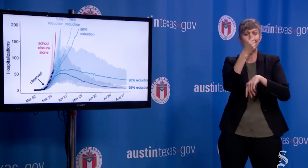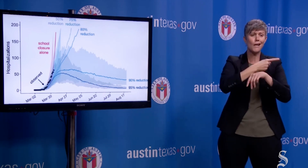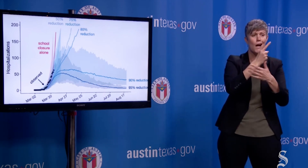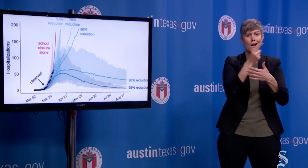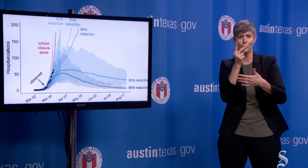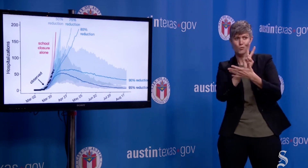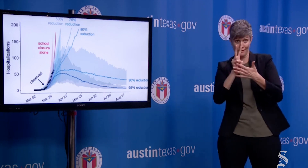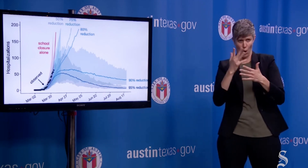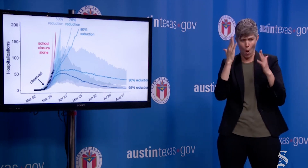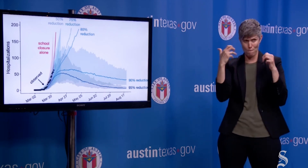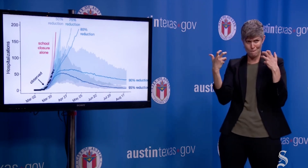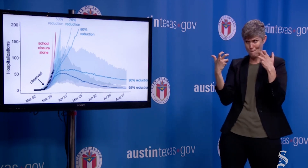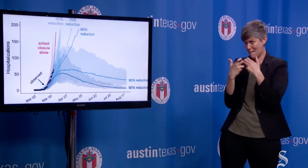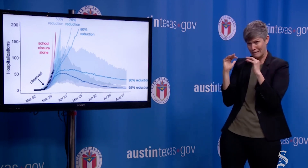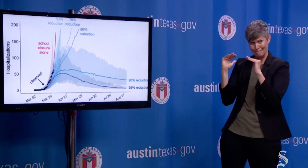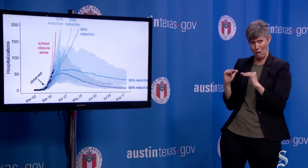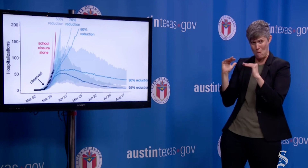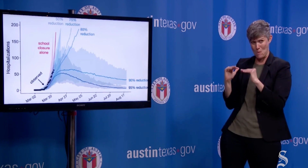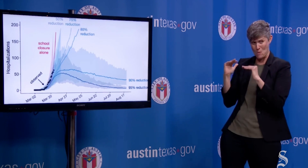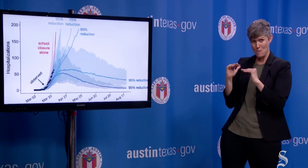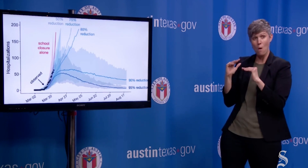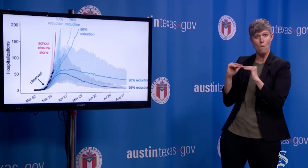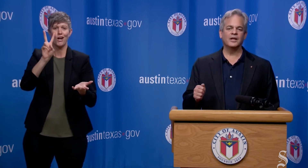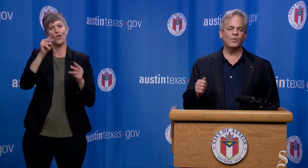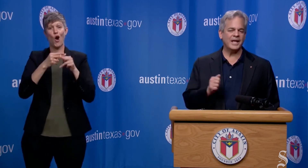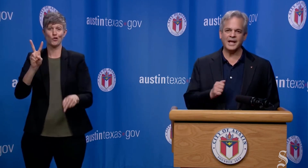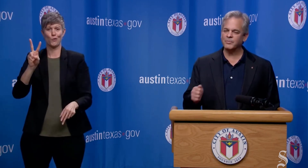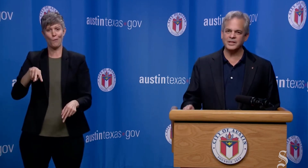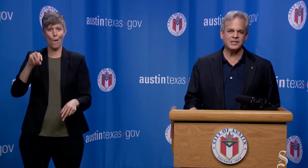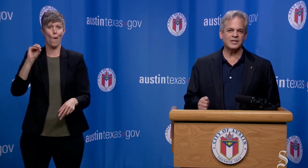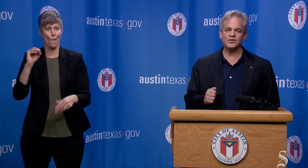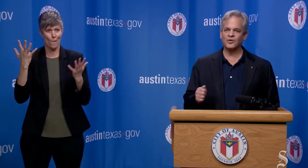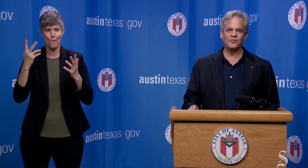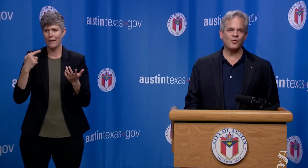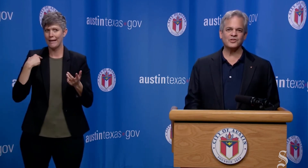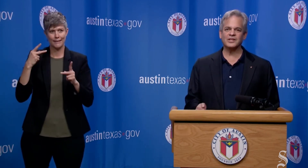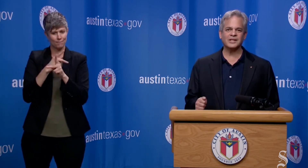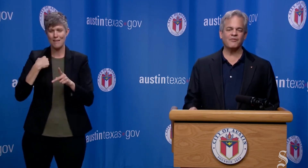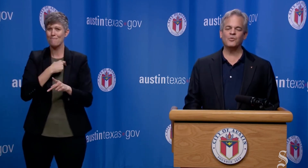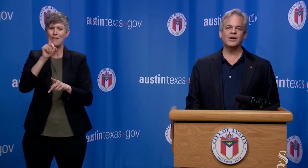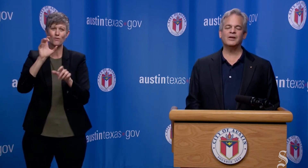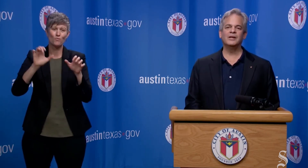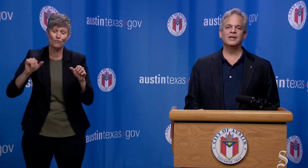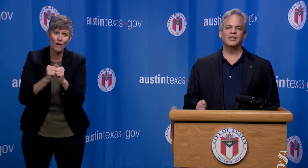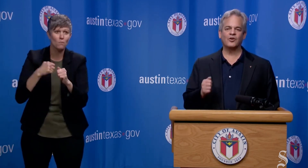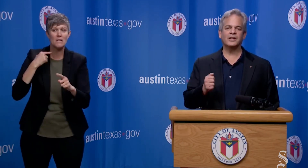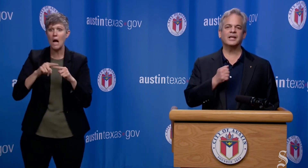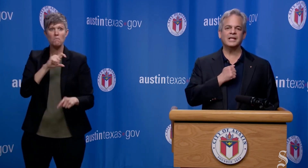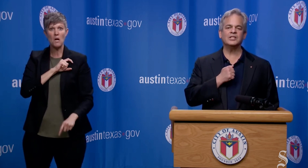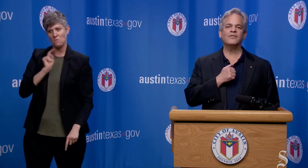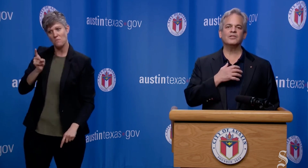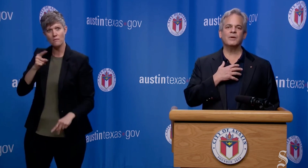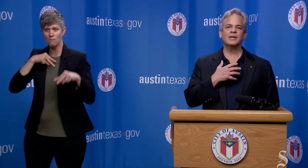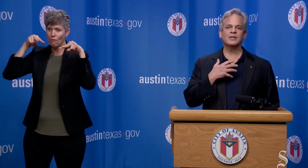community. But the signals are that we're doing a good job. We can't police this or enforce this everywhere. It's going